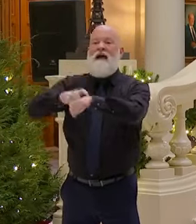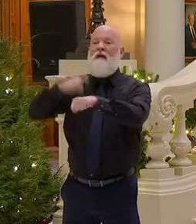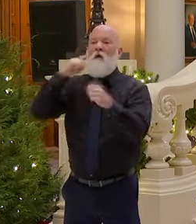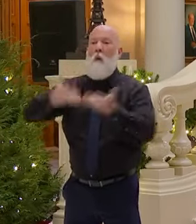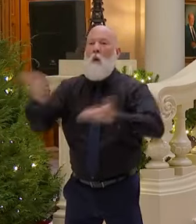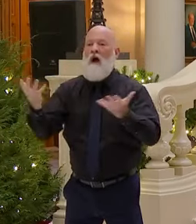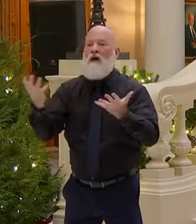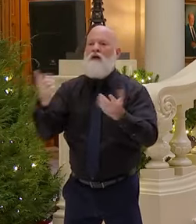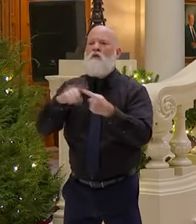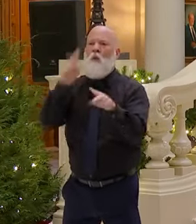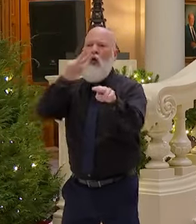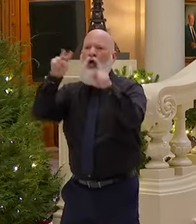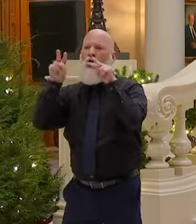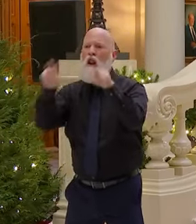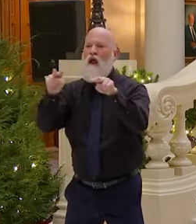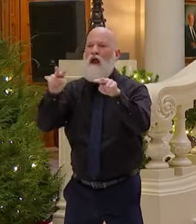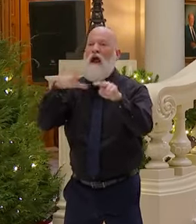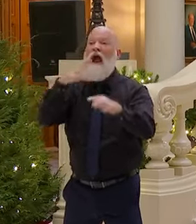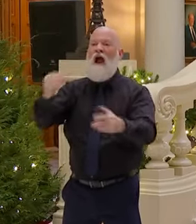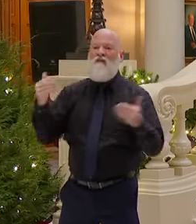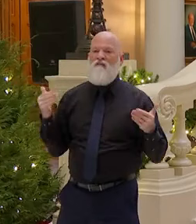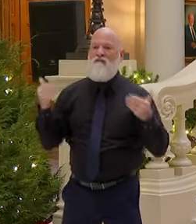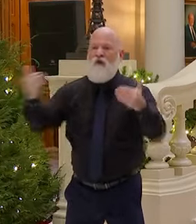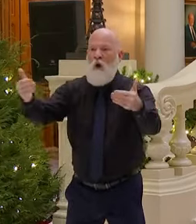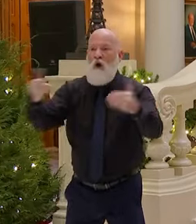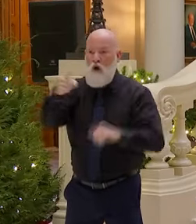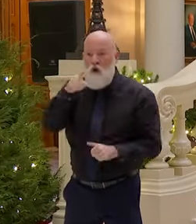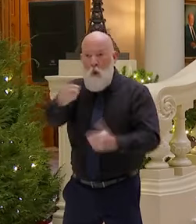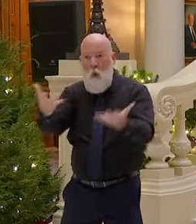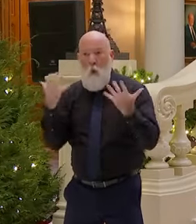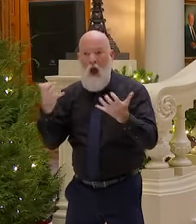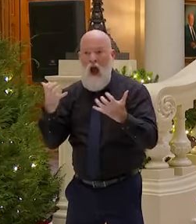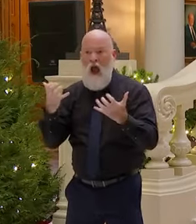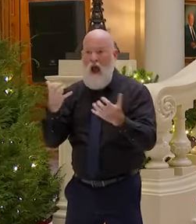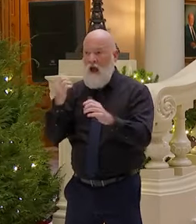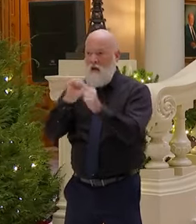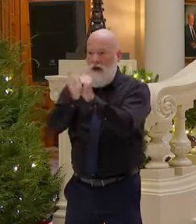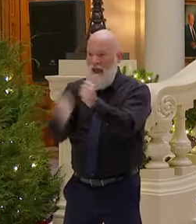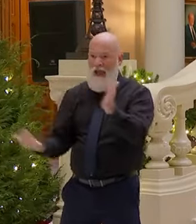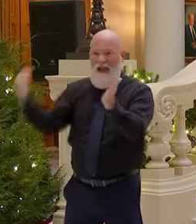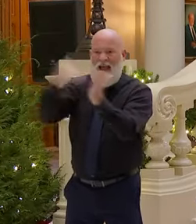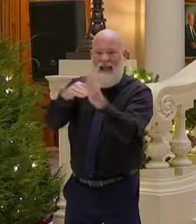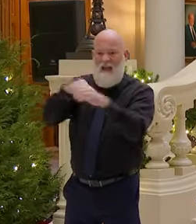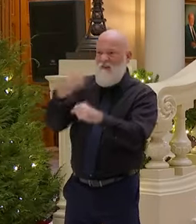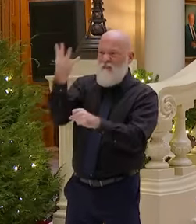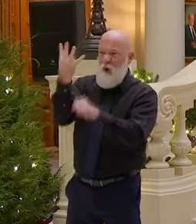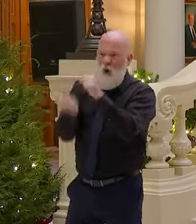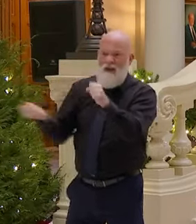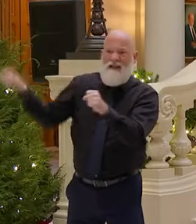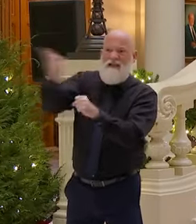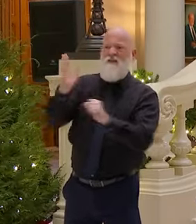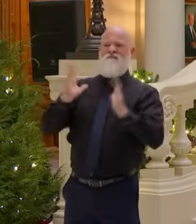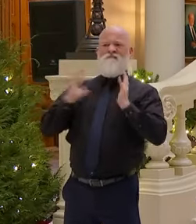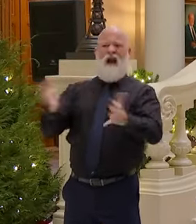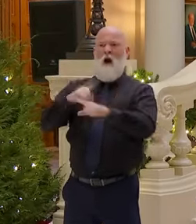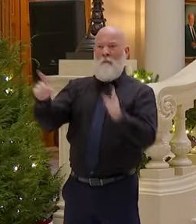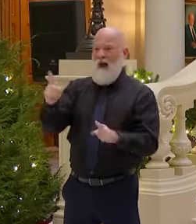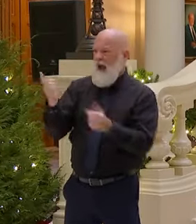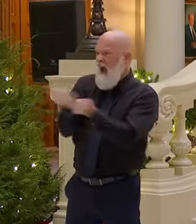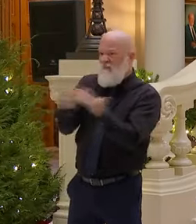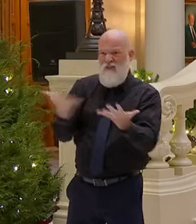If you want to run for your election in four years, fine. Do it. But everything we're seeing right now, there's not a path.